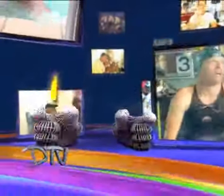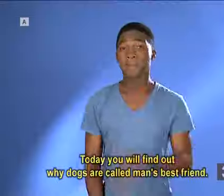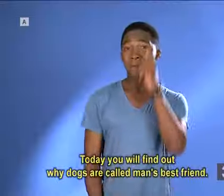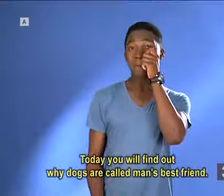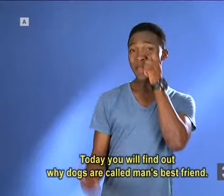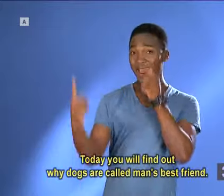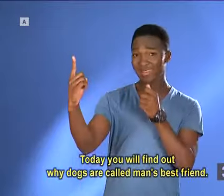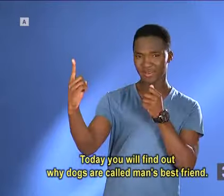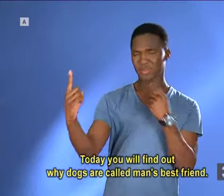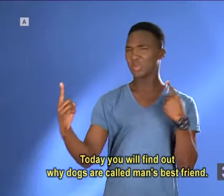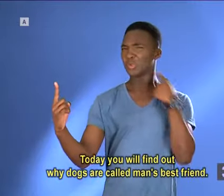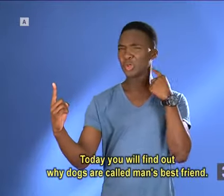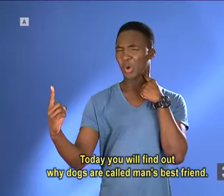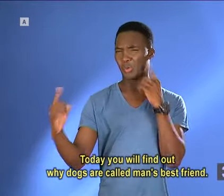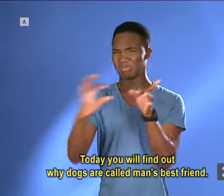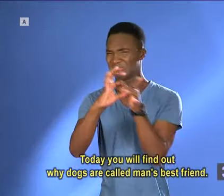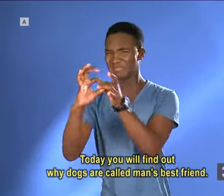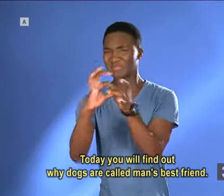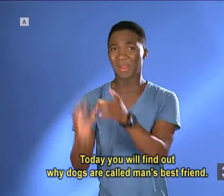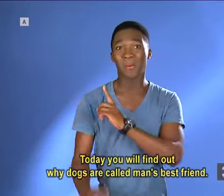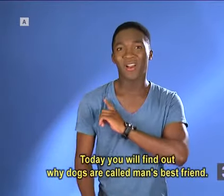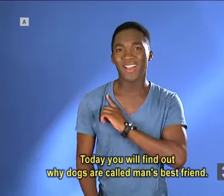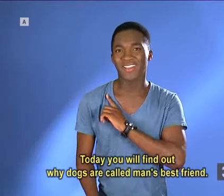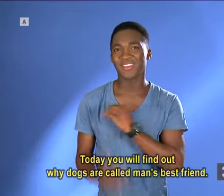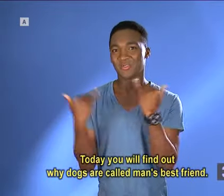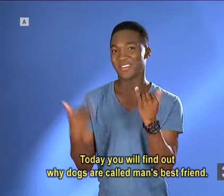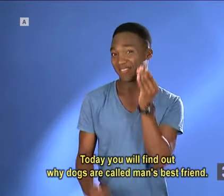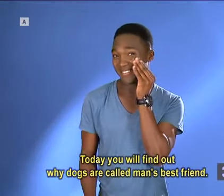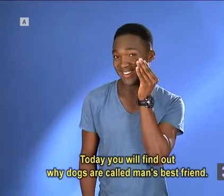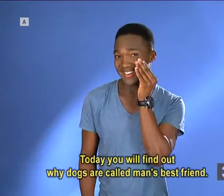Today, you will find out why dogs are called a man's best friend.